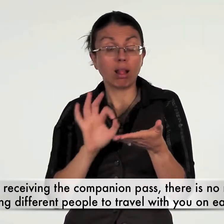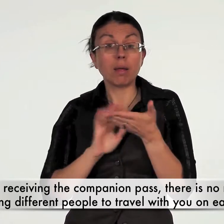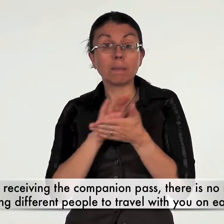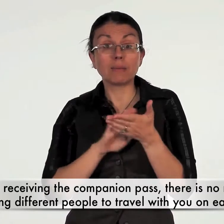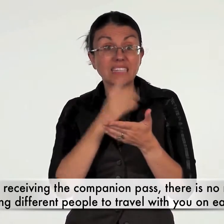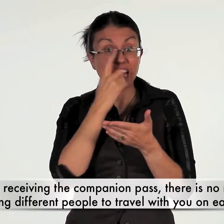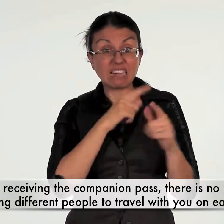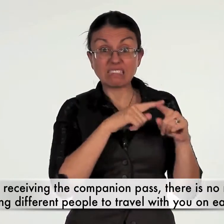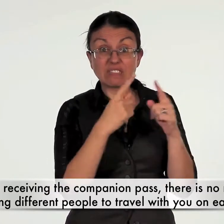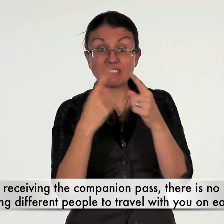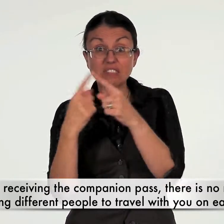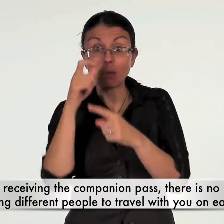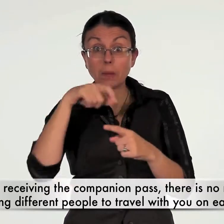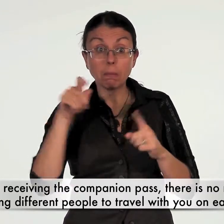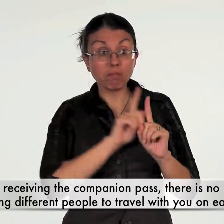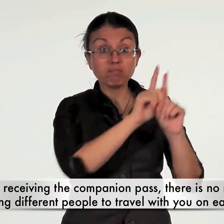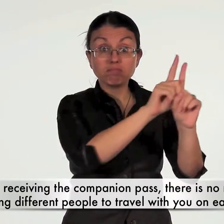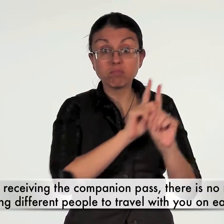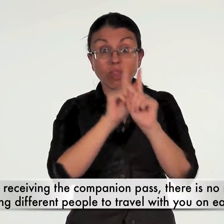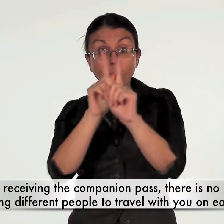different people to travel with you for each journey.